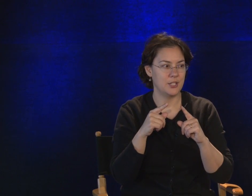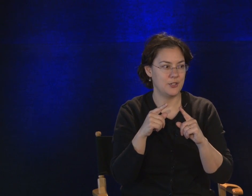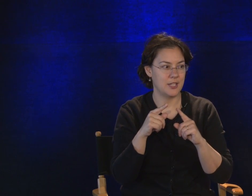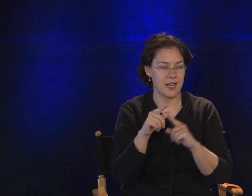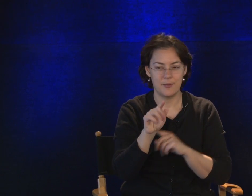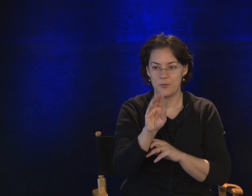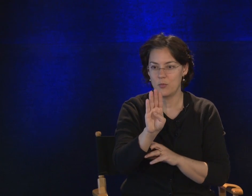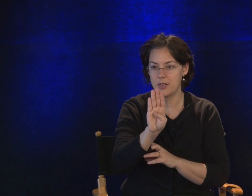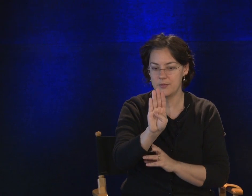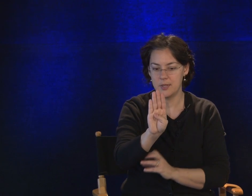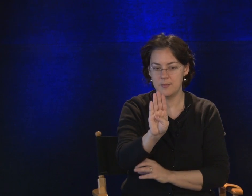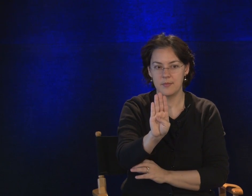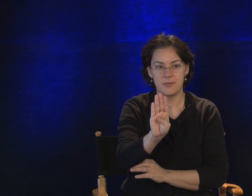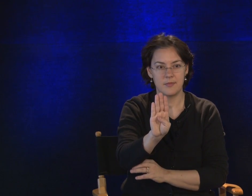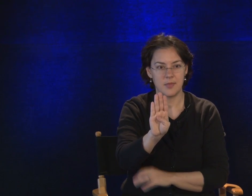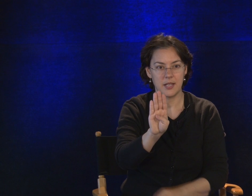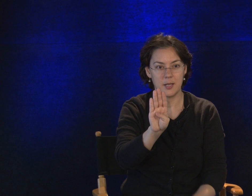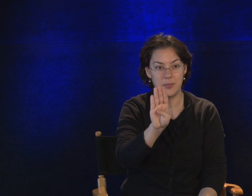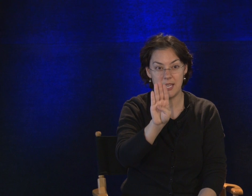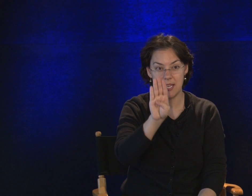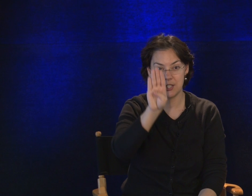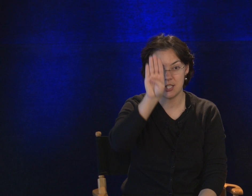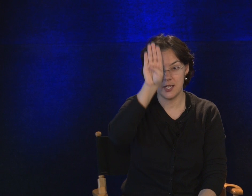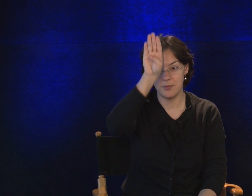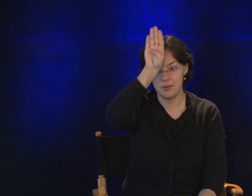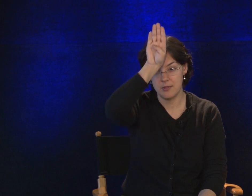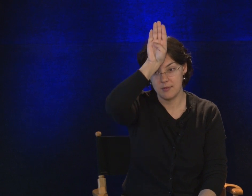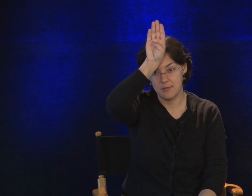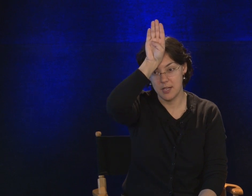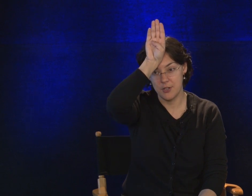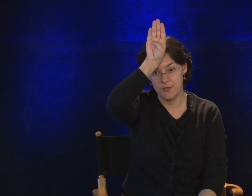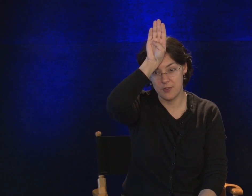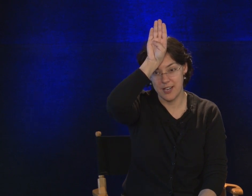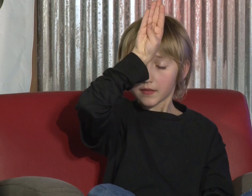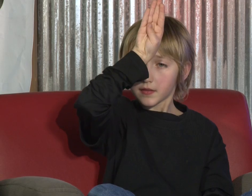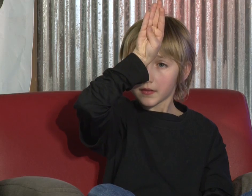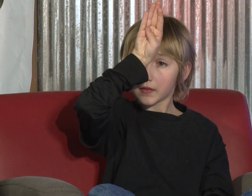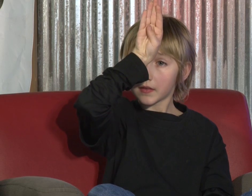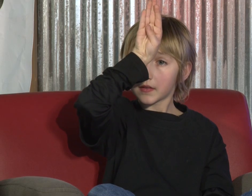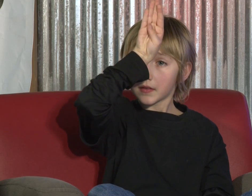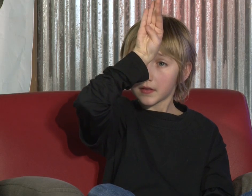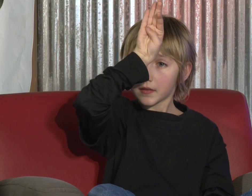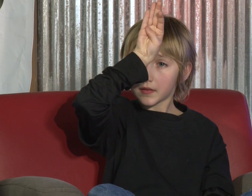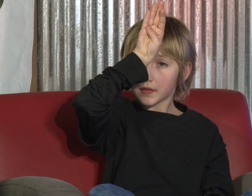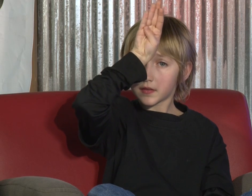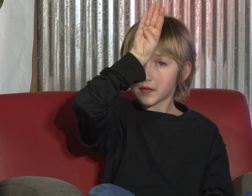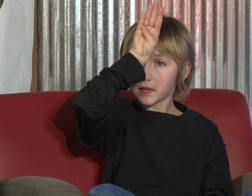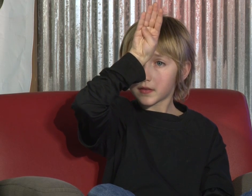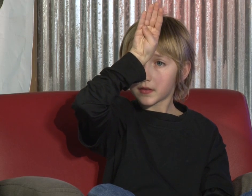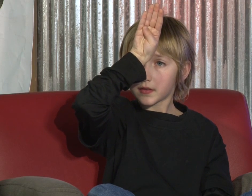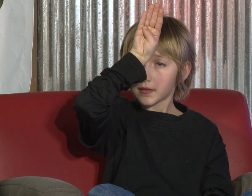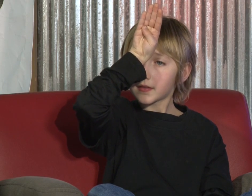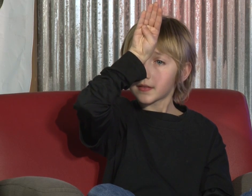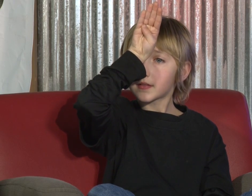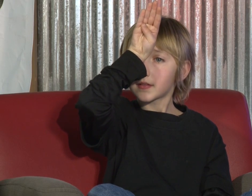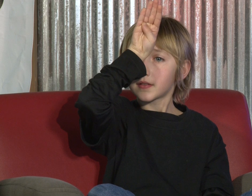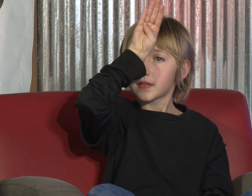to do today. One of them. Like a B hand shape. Right on your forehead. Like a fireman's cap. The badge that he wears.